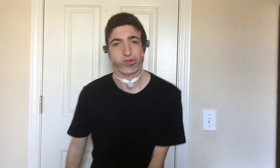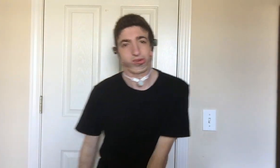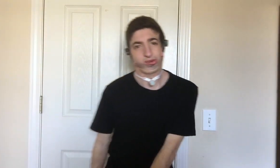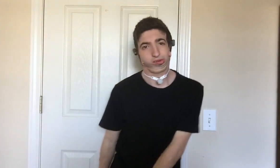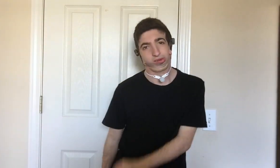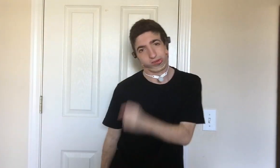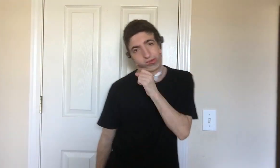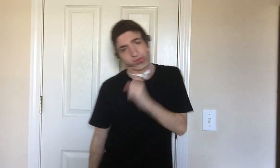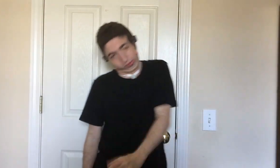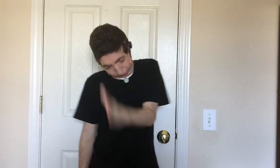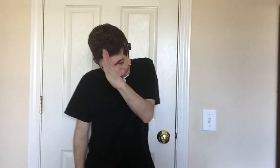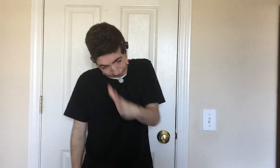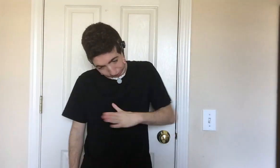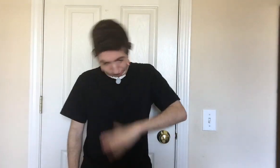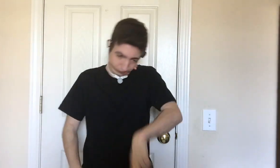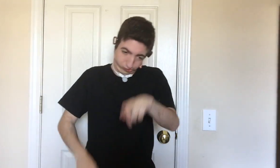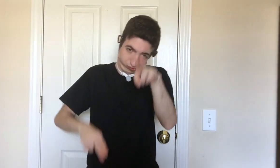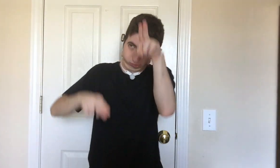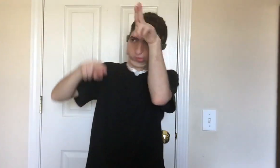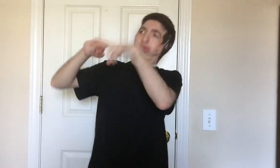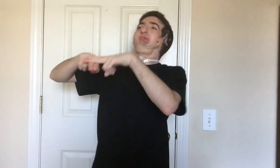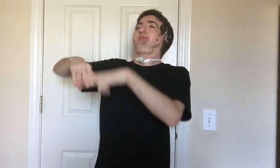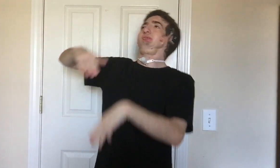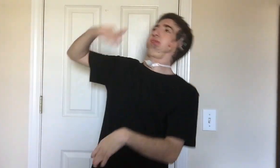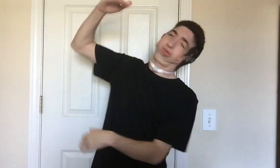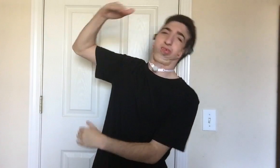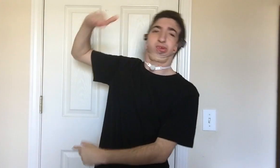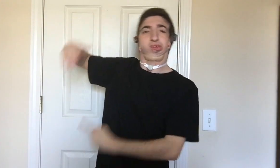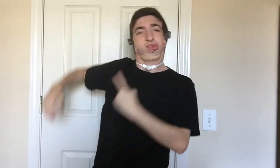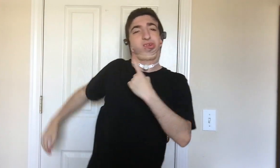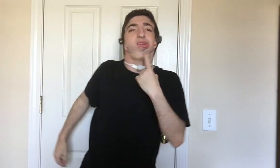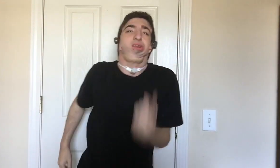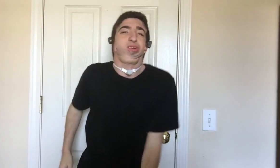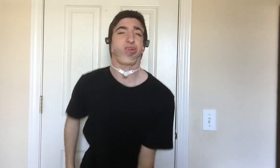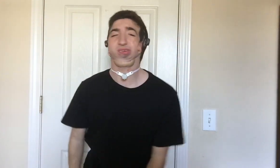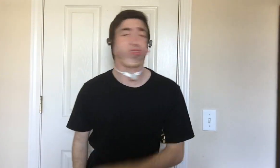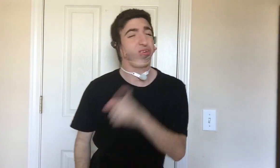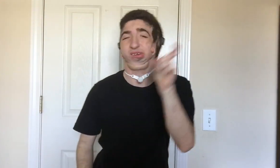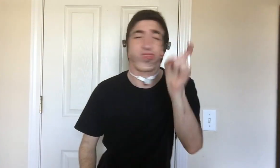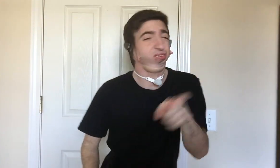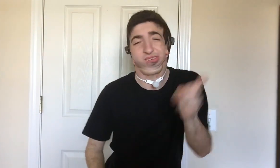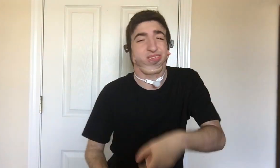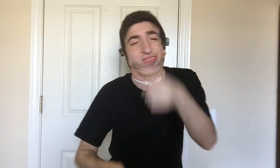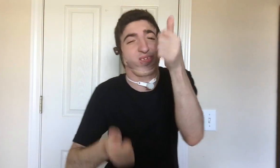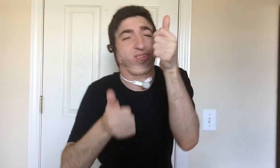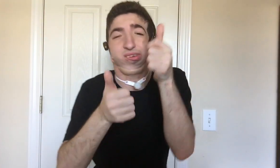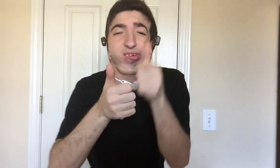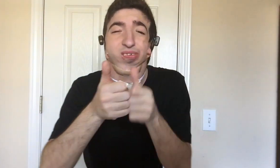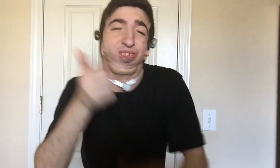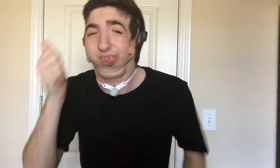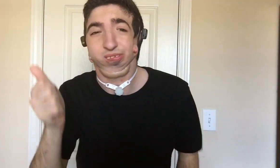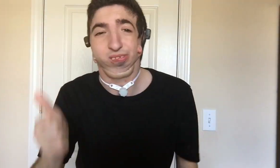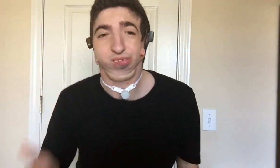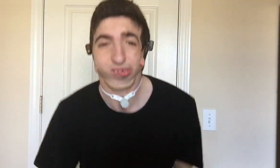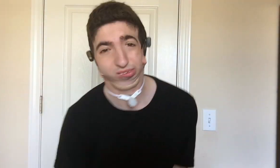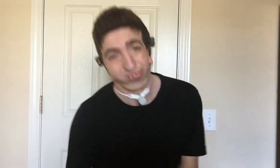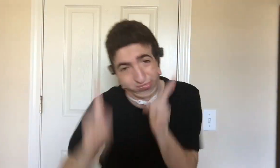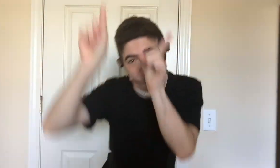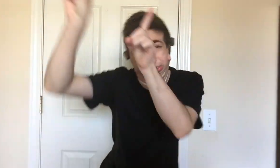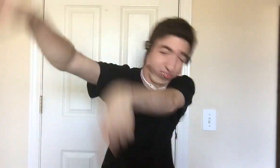And there's an old man sitting on the throne there Saying that I probably shouldn't be so mean I'm headed straight